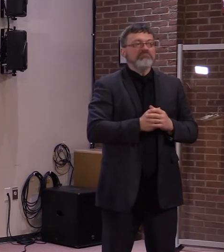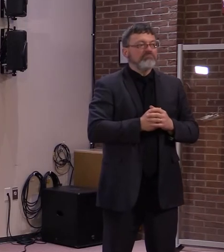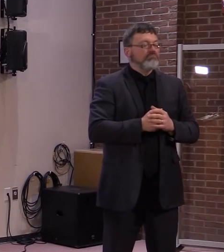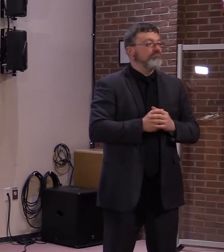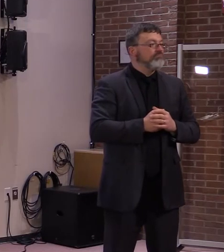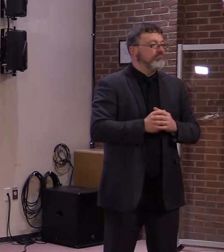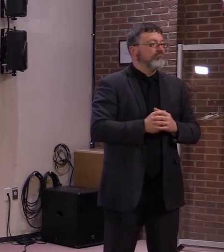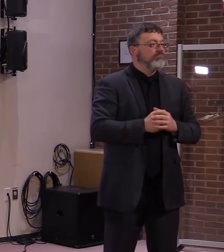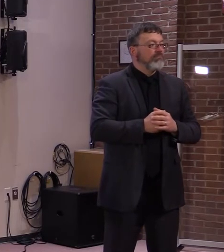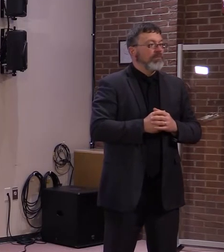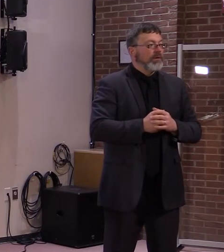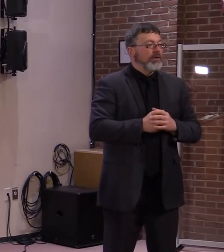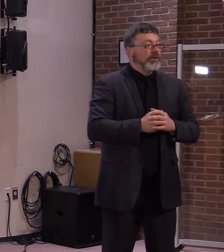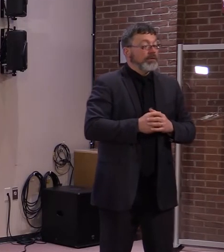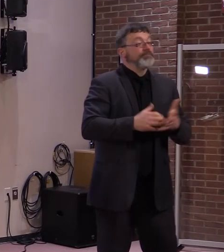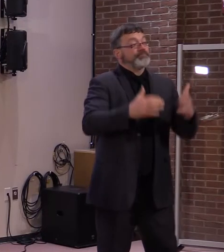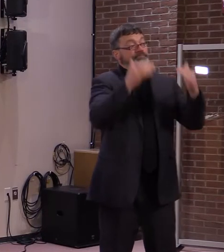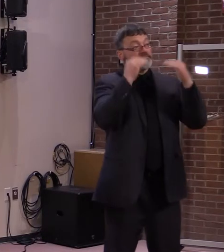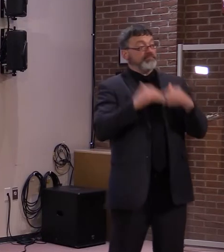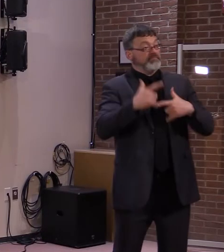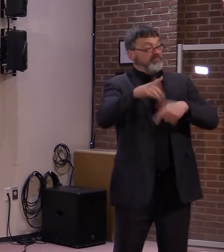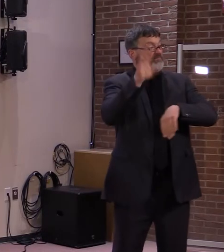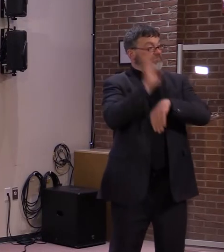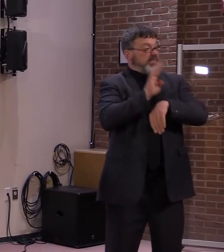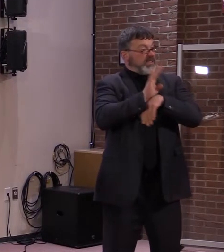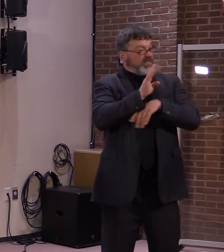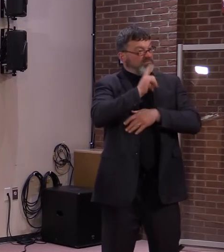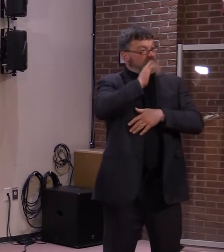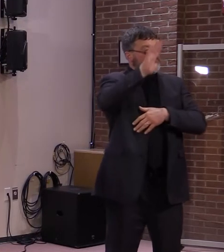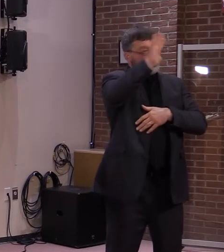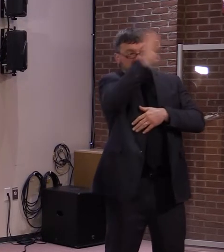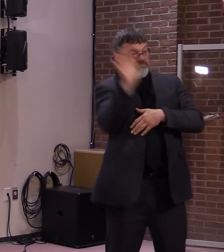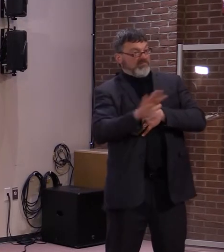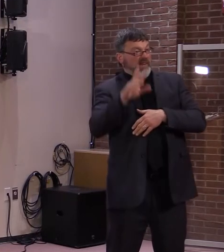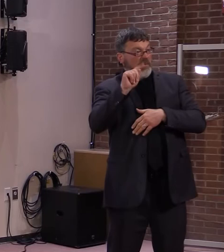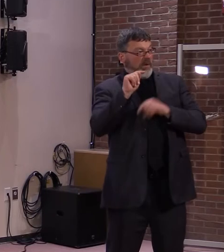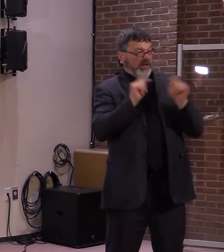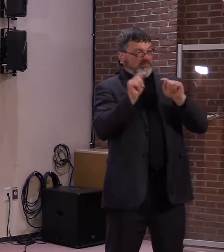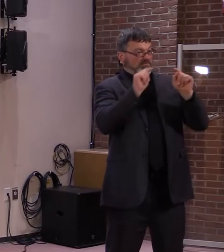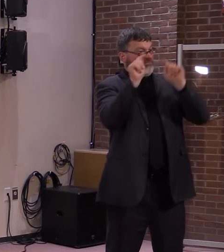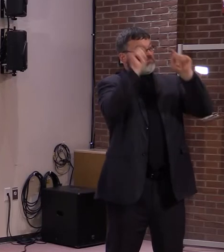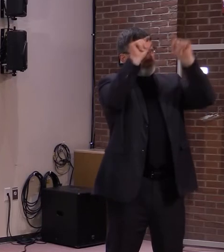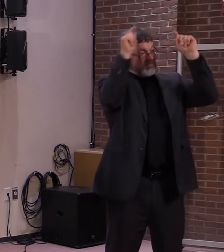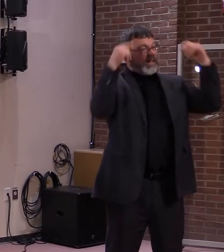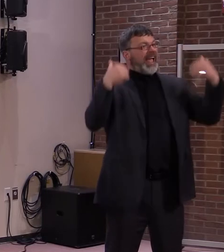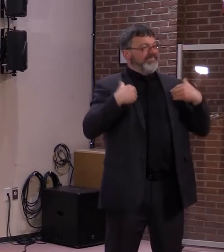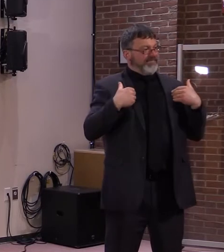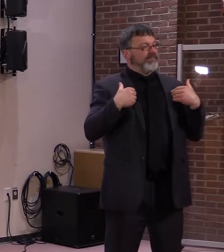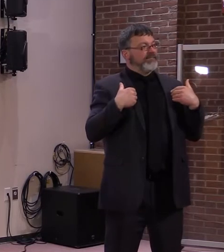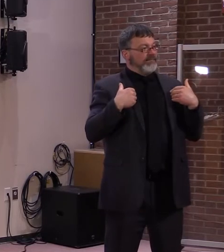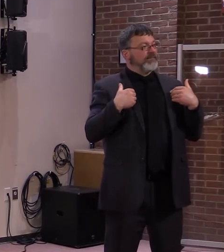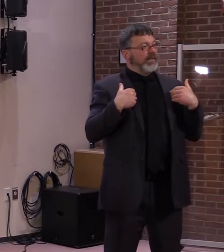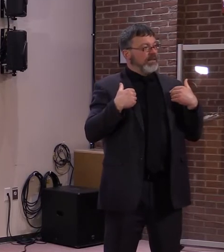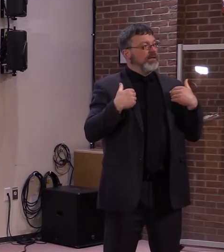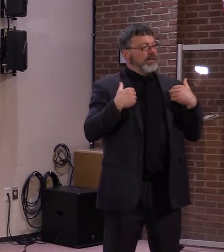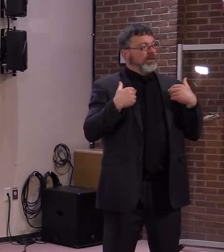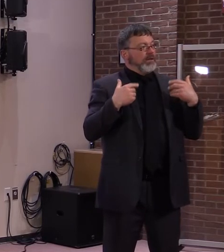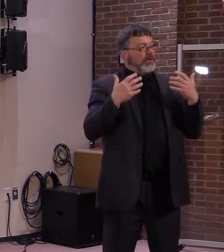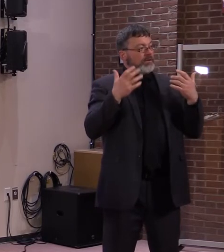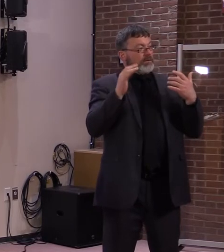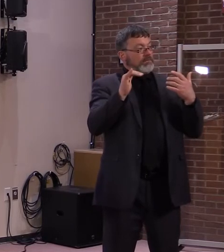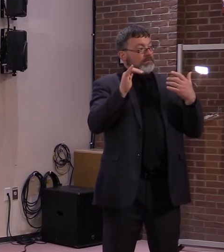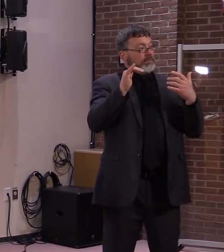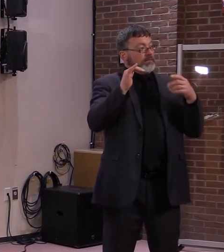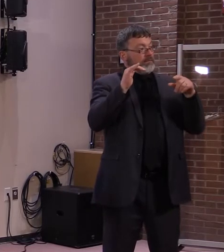together today to try to find a potential buyer for the company so that we can keep coffee cups in Vermont